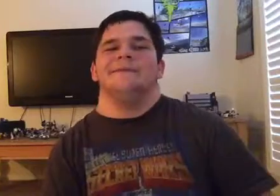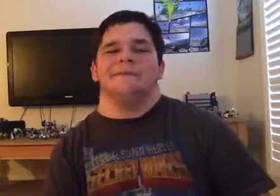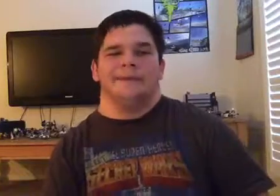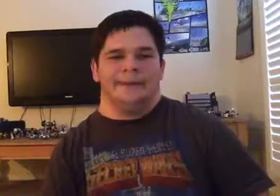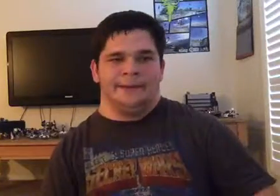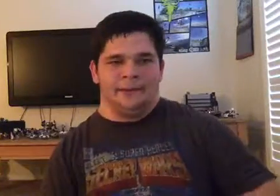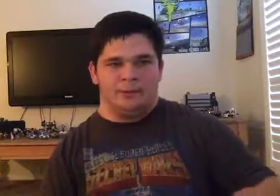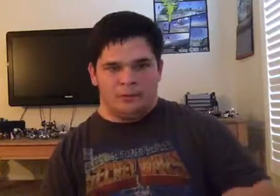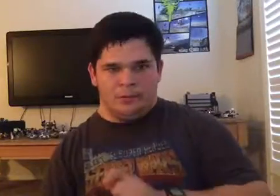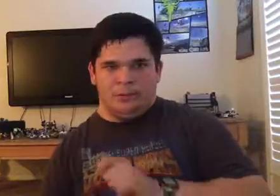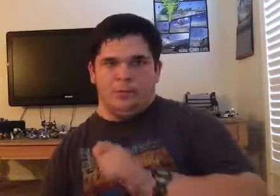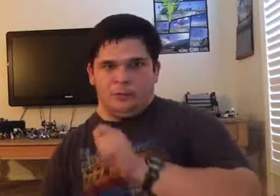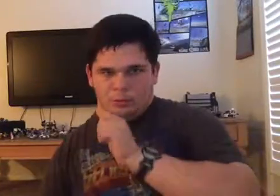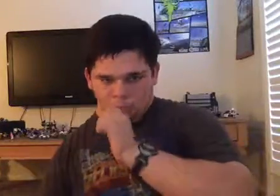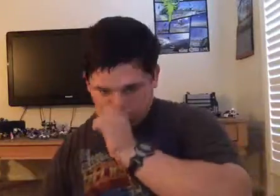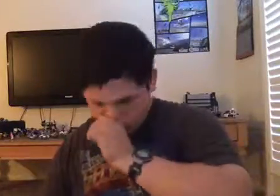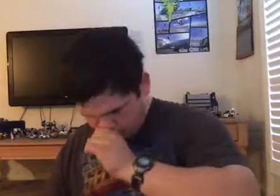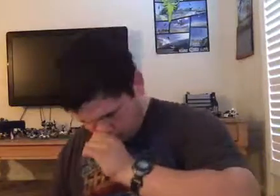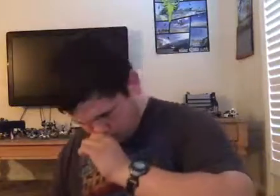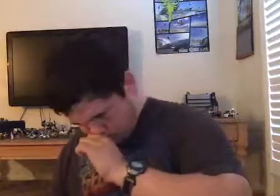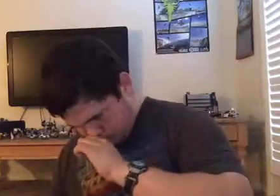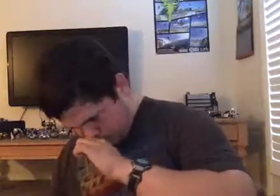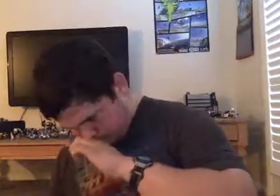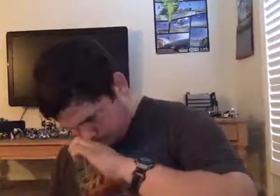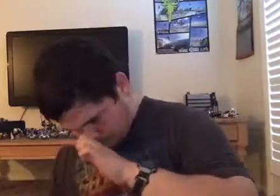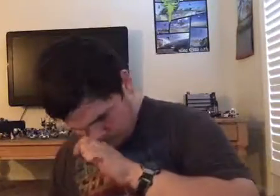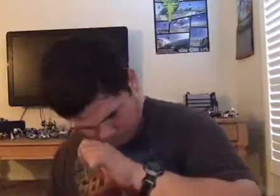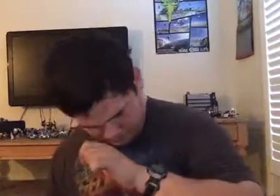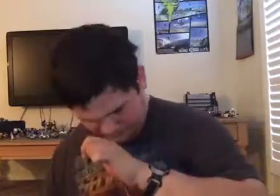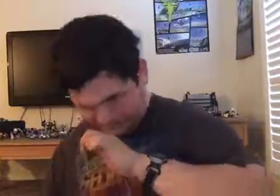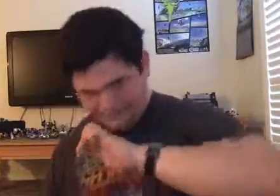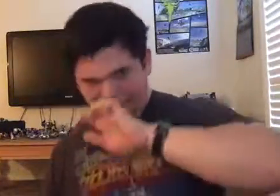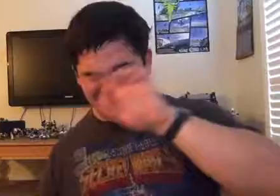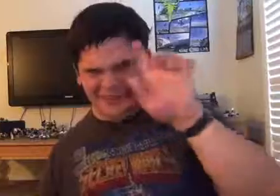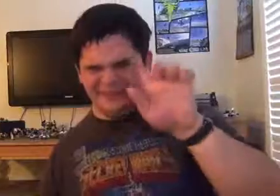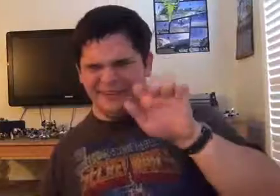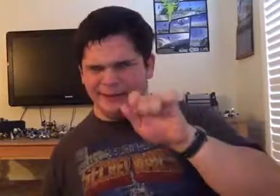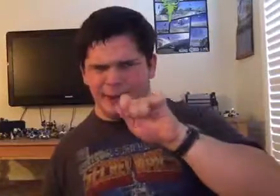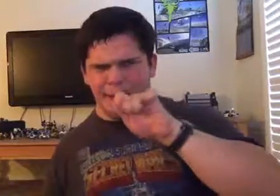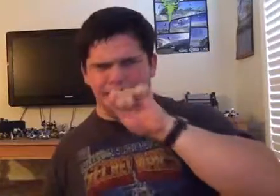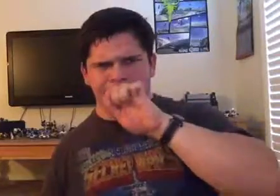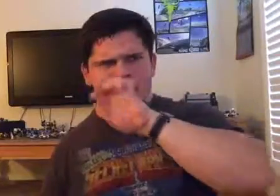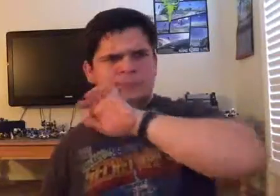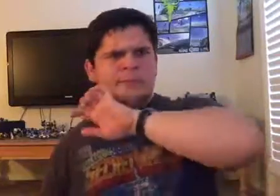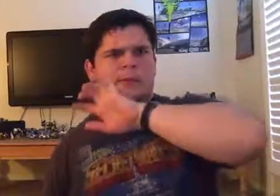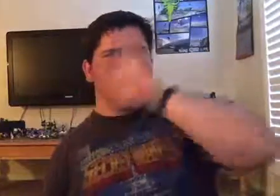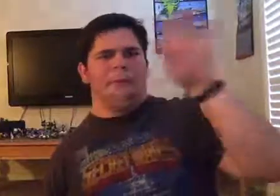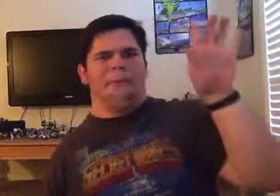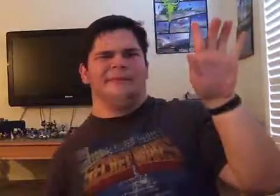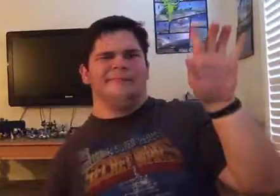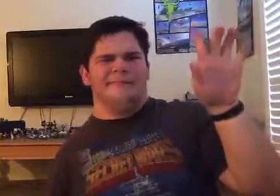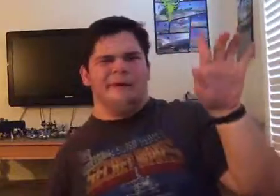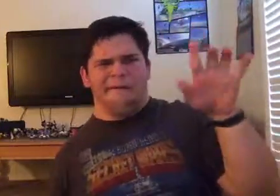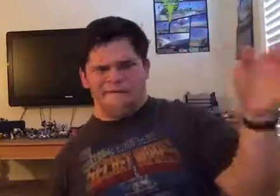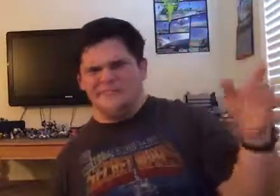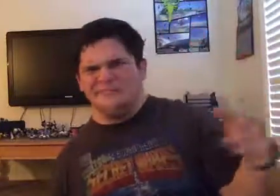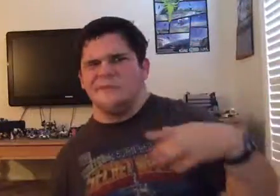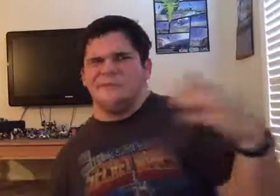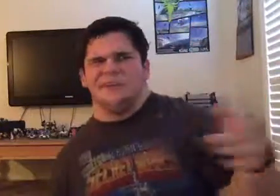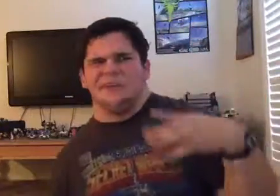entry, see you next time, upload a to the Instagram because